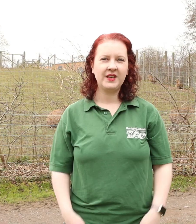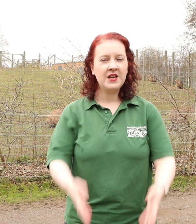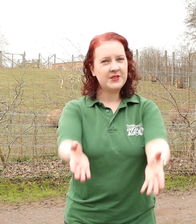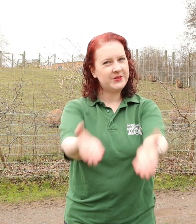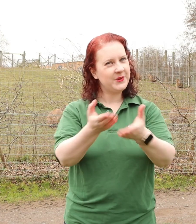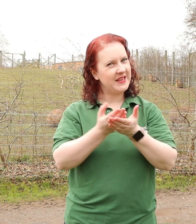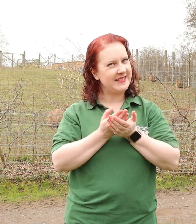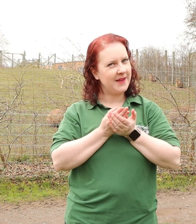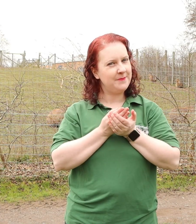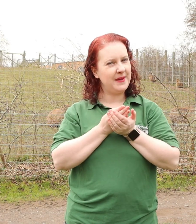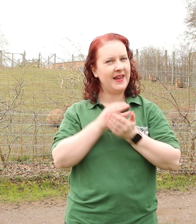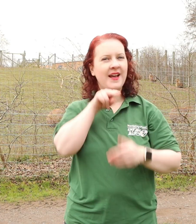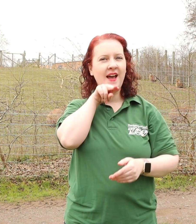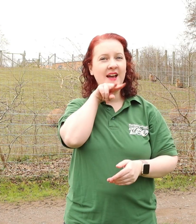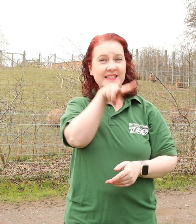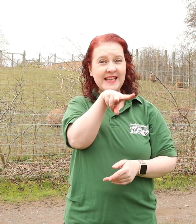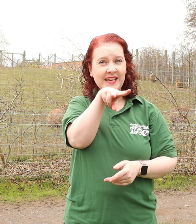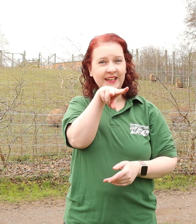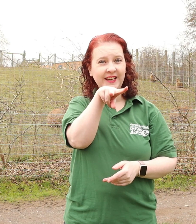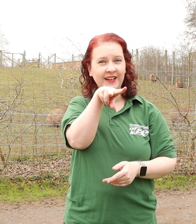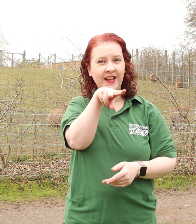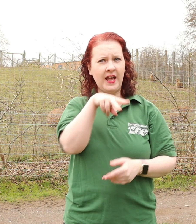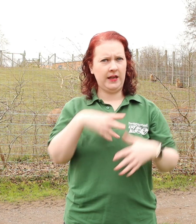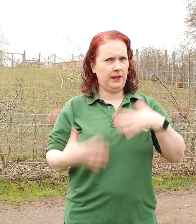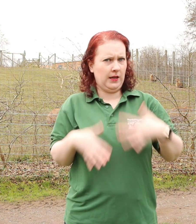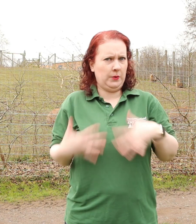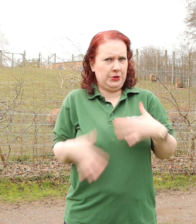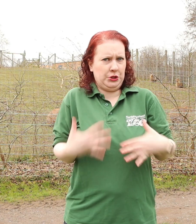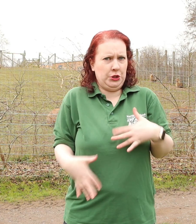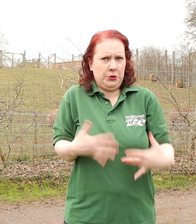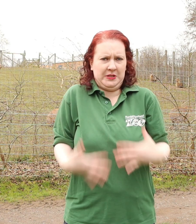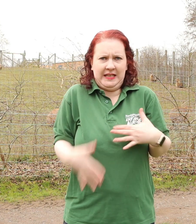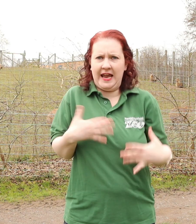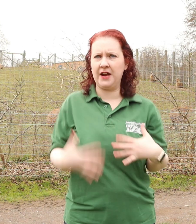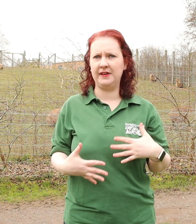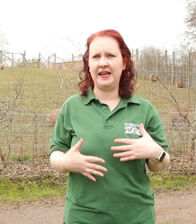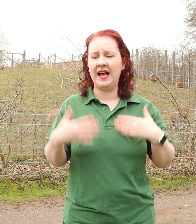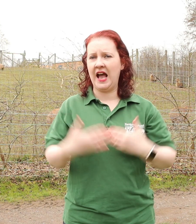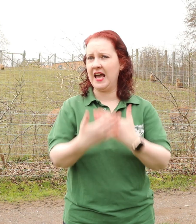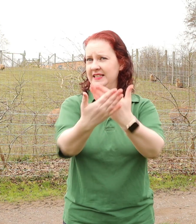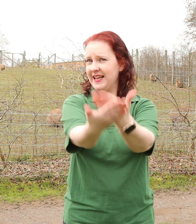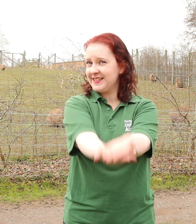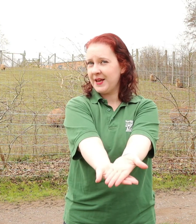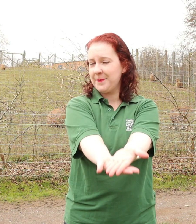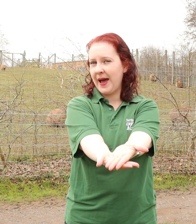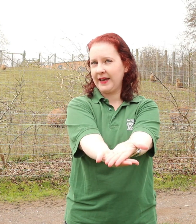So they sent me a snake. He was too scary. I sent him back.